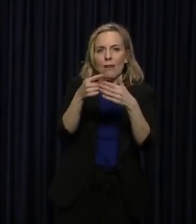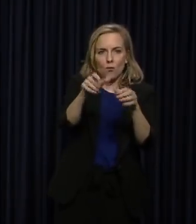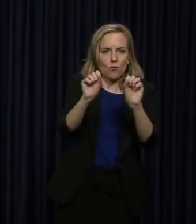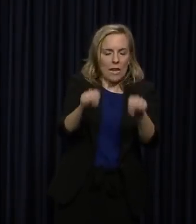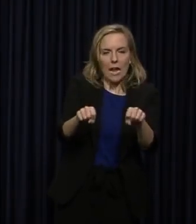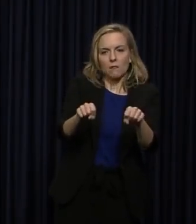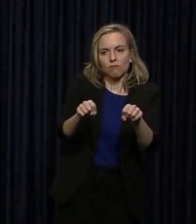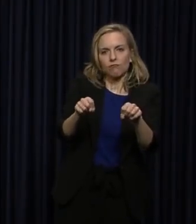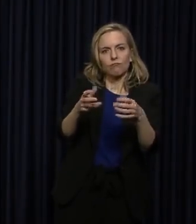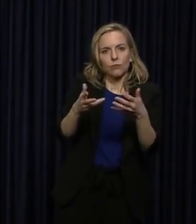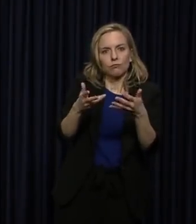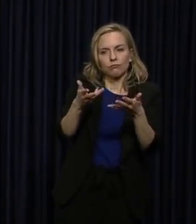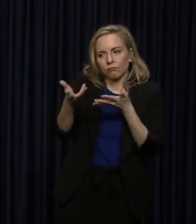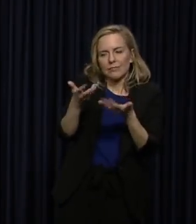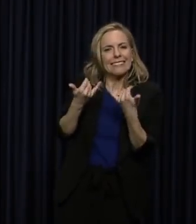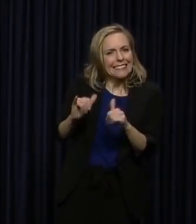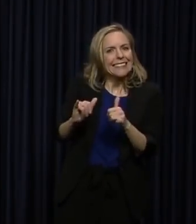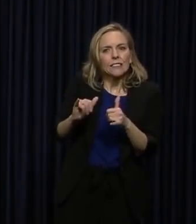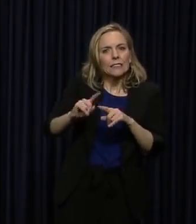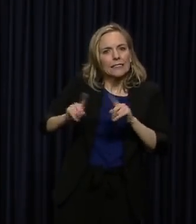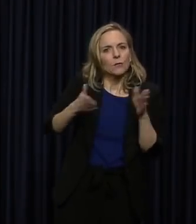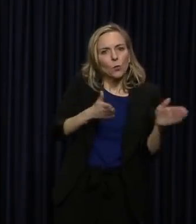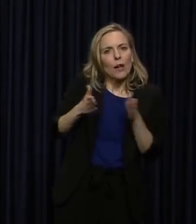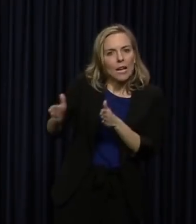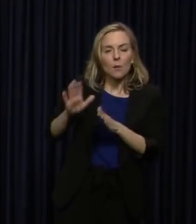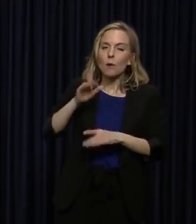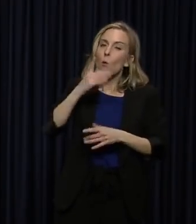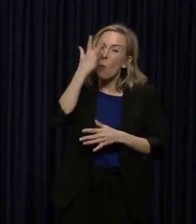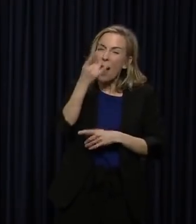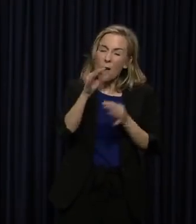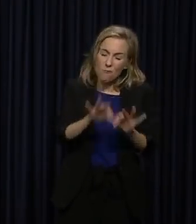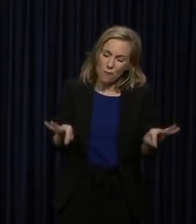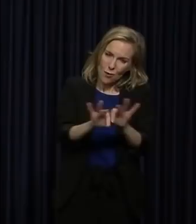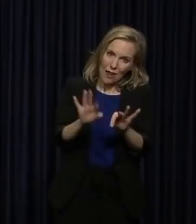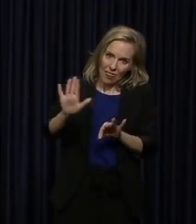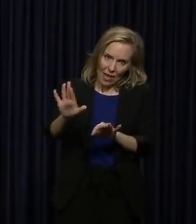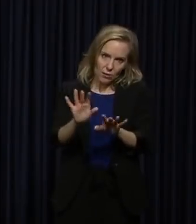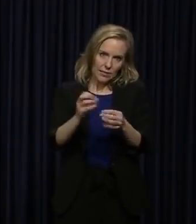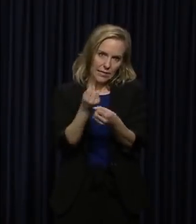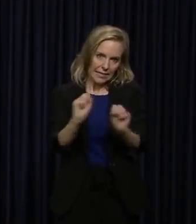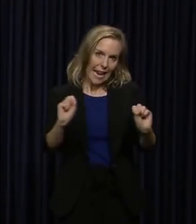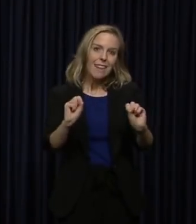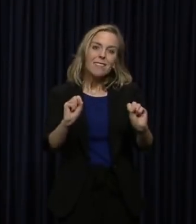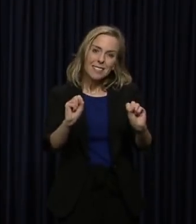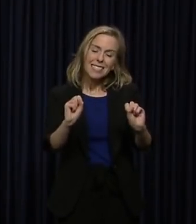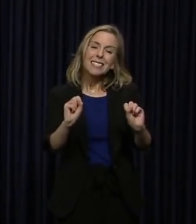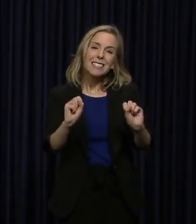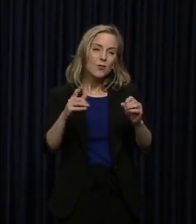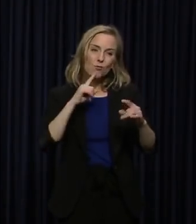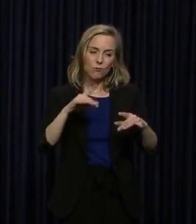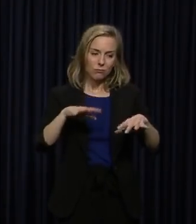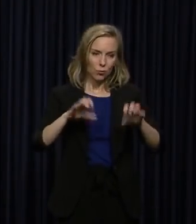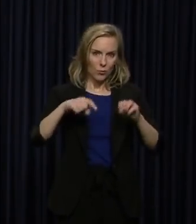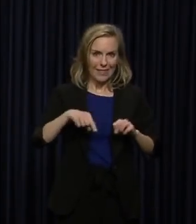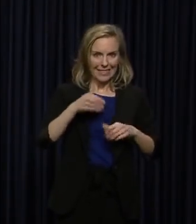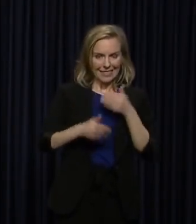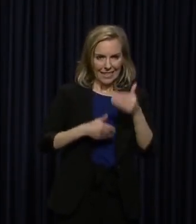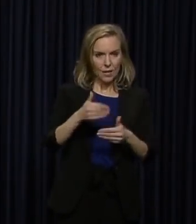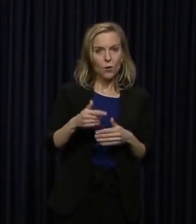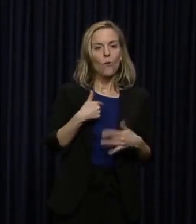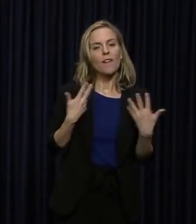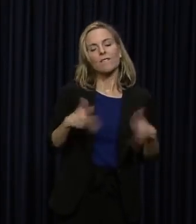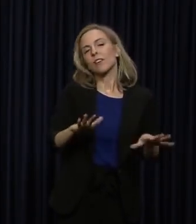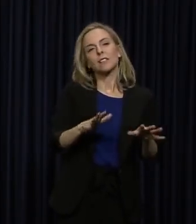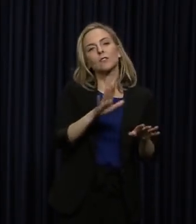you can do, but it is absolutely necessary to their safety that we take these steps. We have closed down